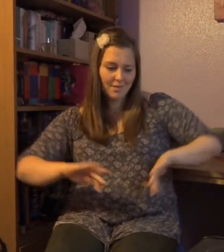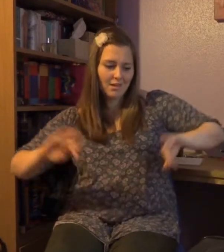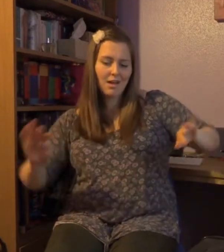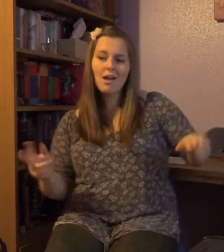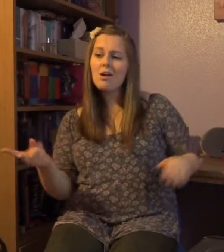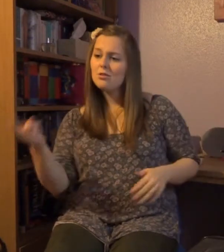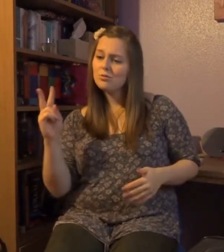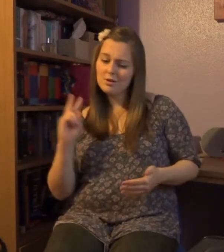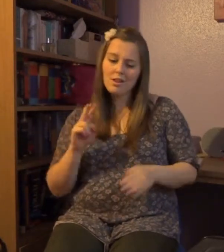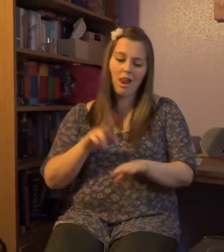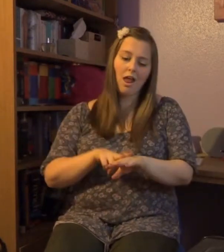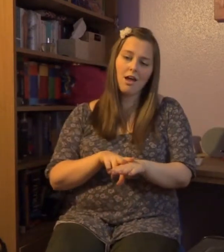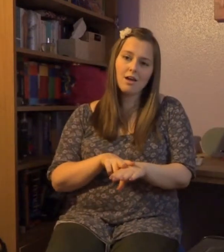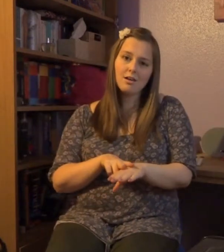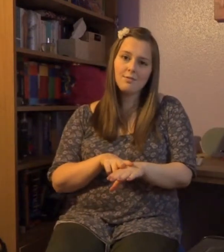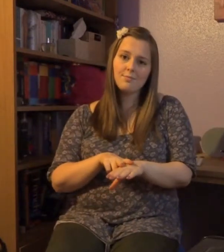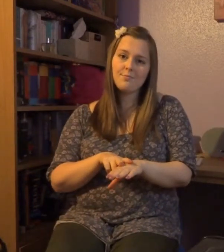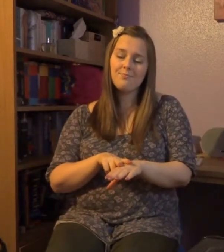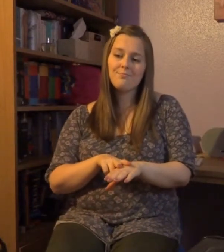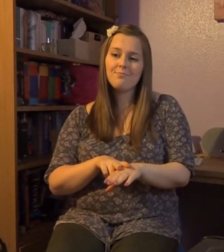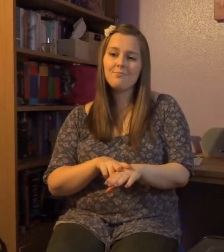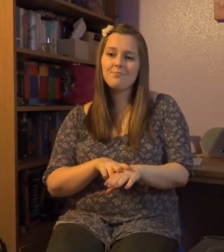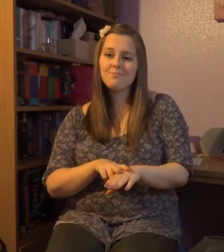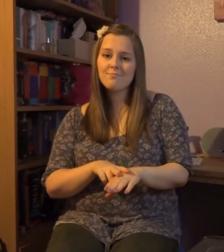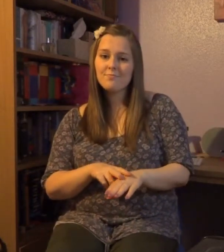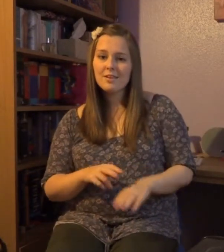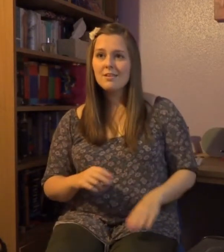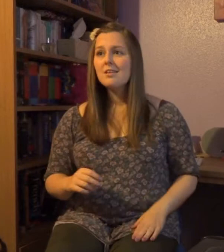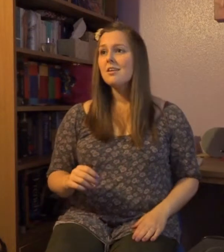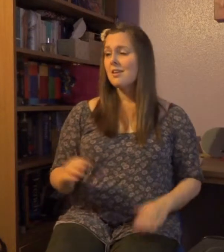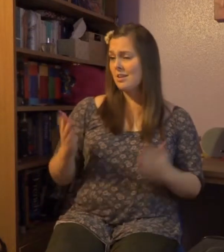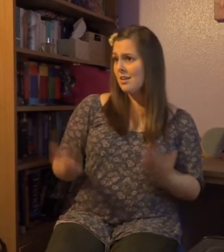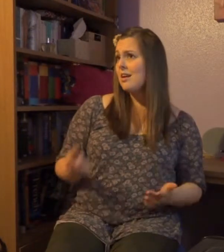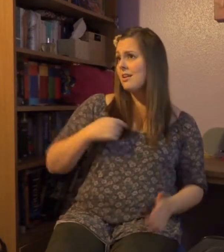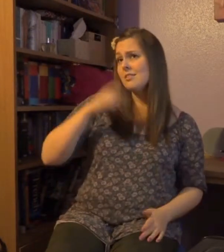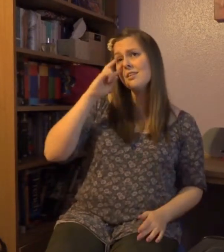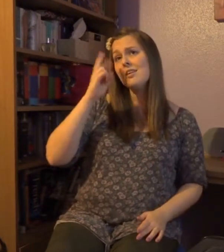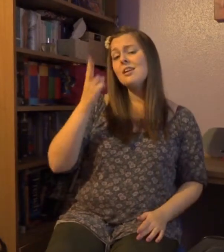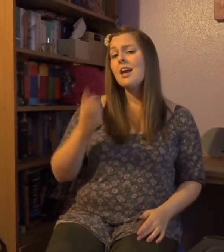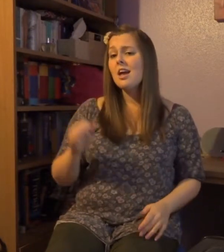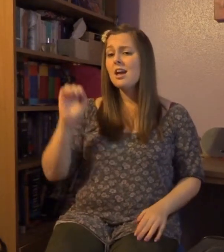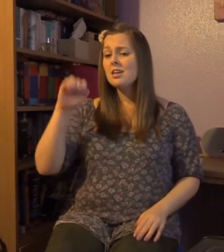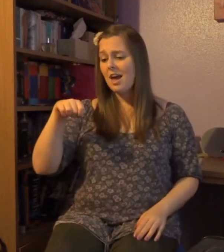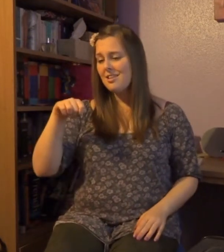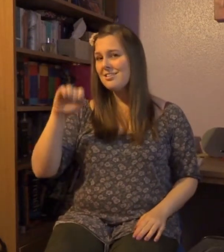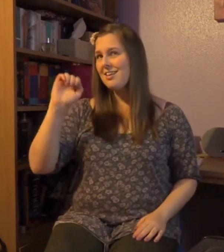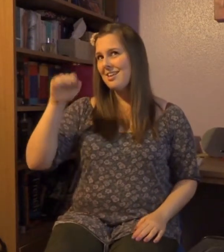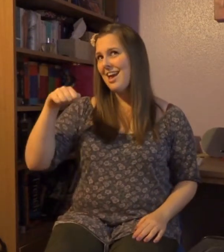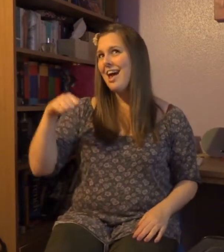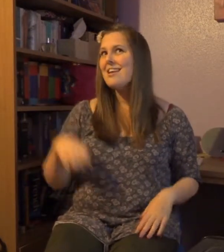As we're lying on the couch The moment I could see it, yes, yes